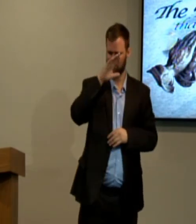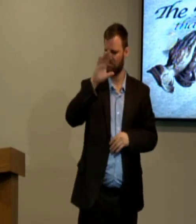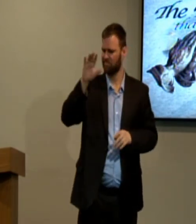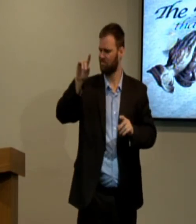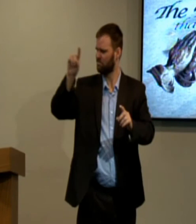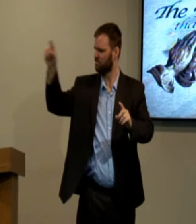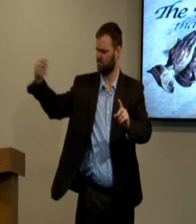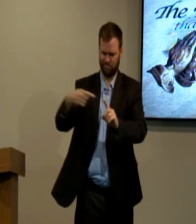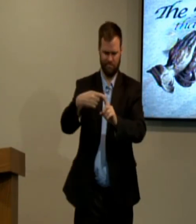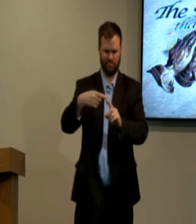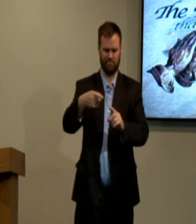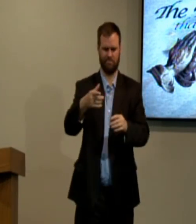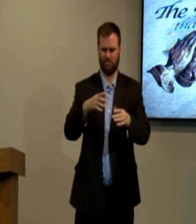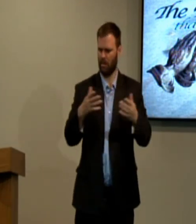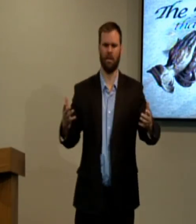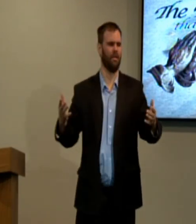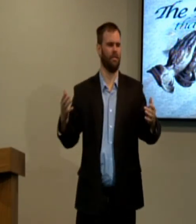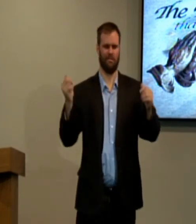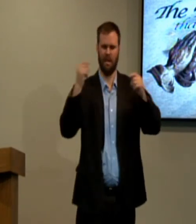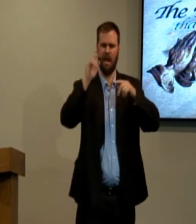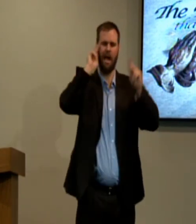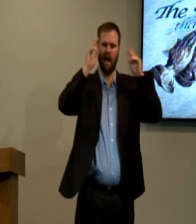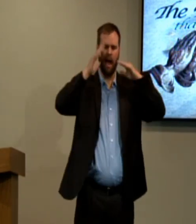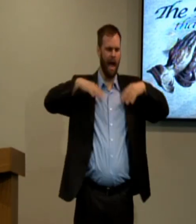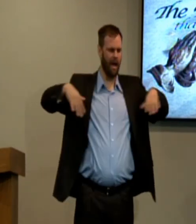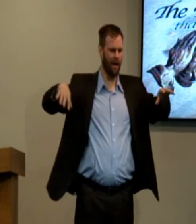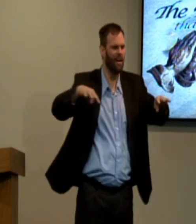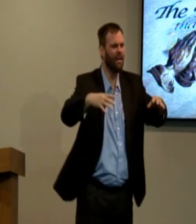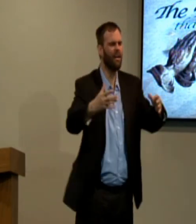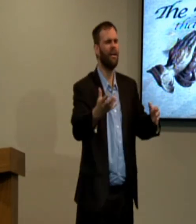That we would not hide our sins but that we would turn to you.